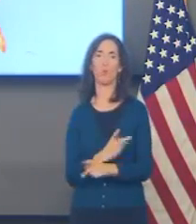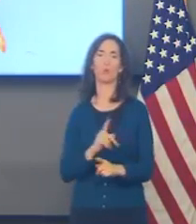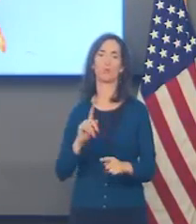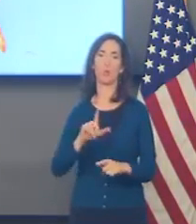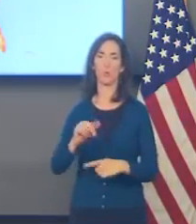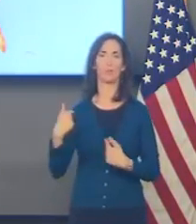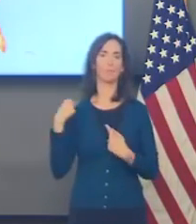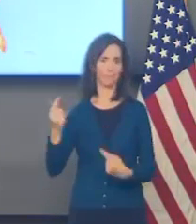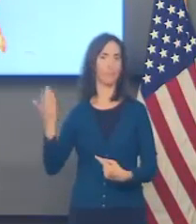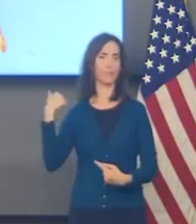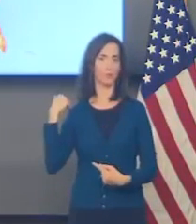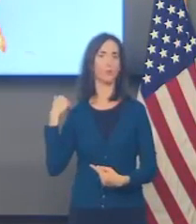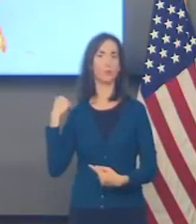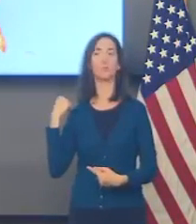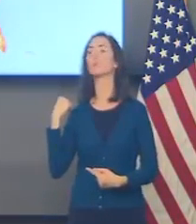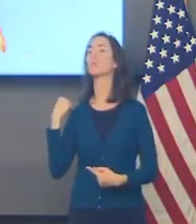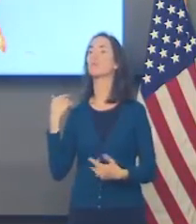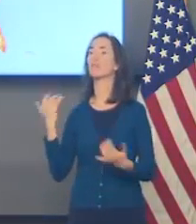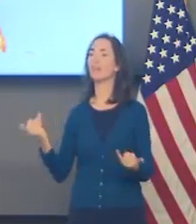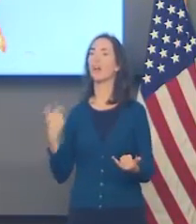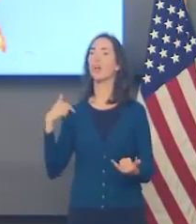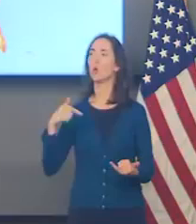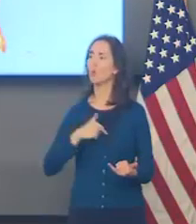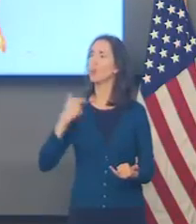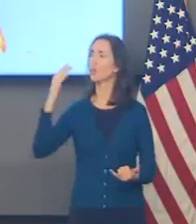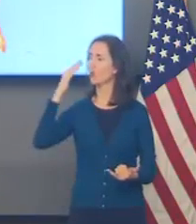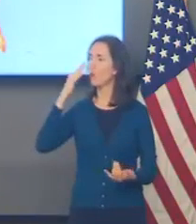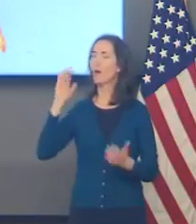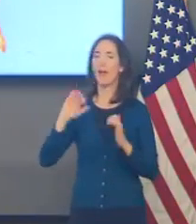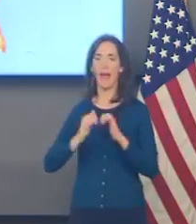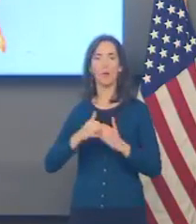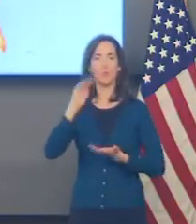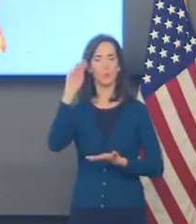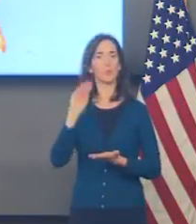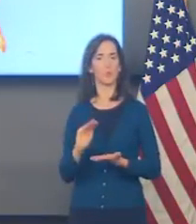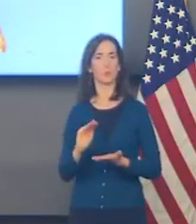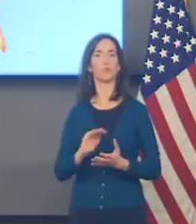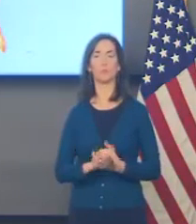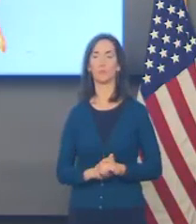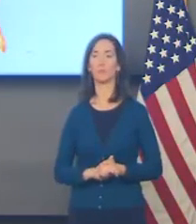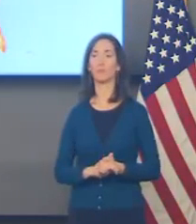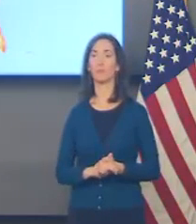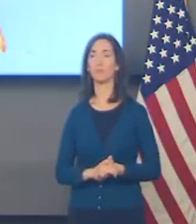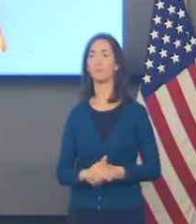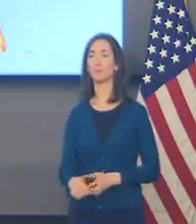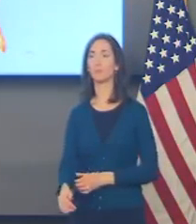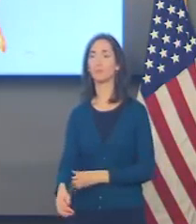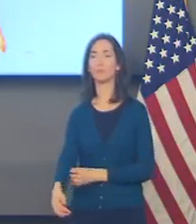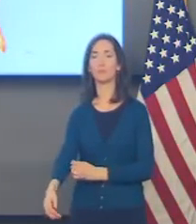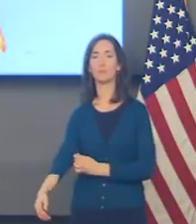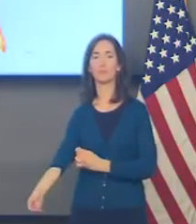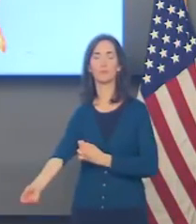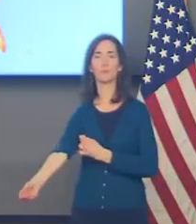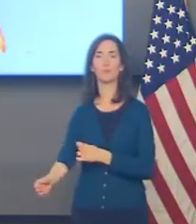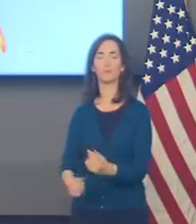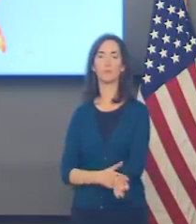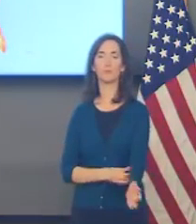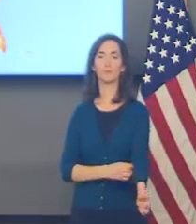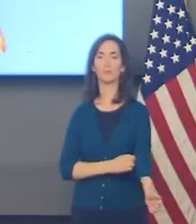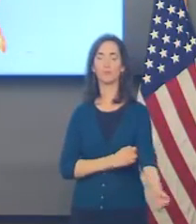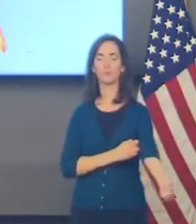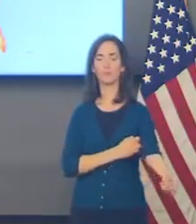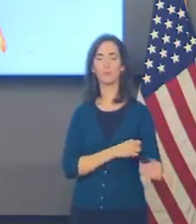point, I think we know what we have to do to mitigate it. I'll tell you the vaccines remain the